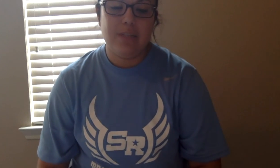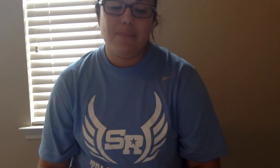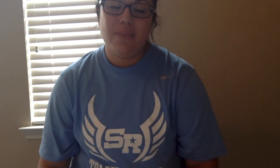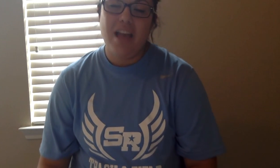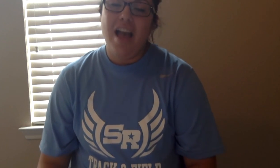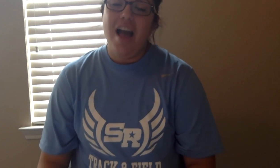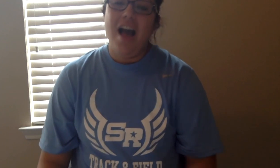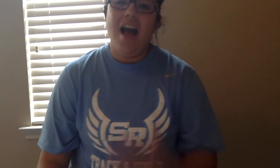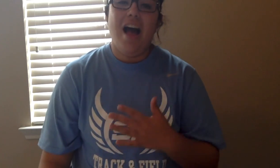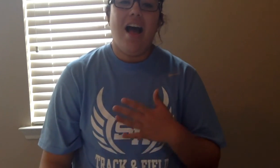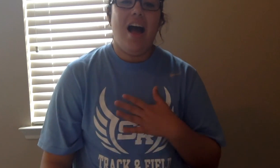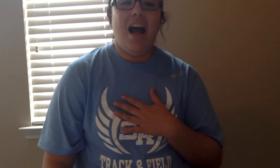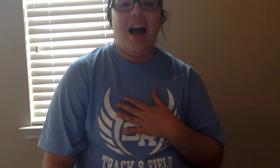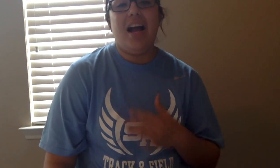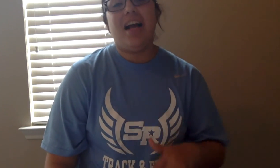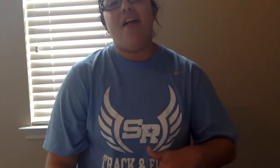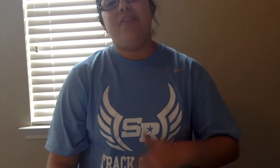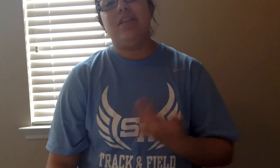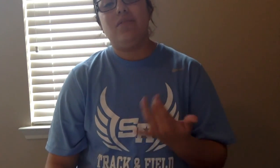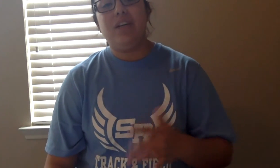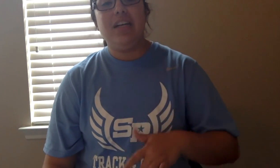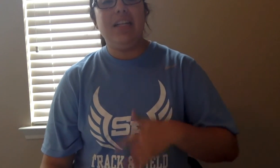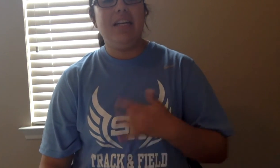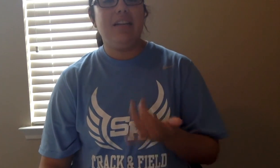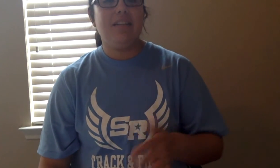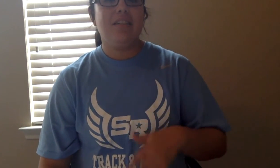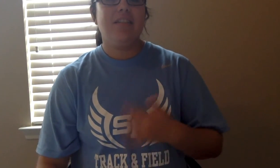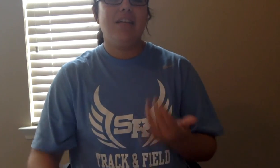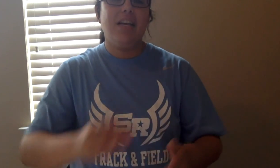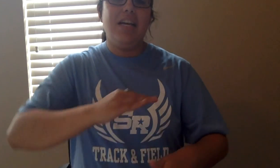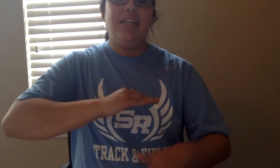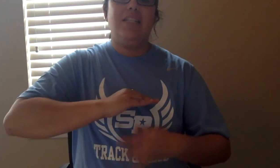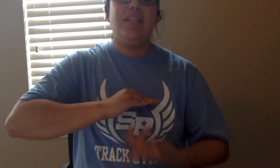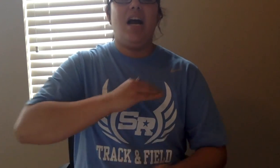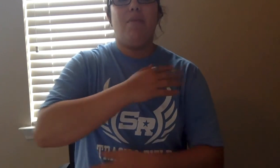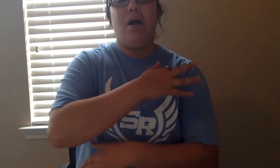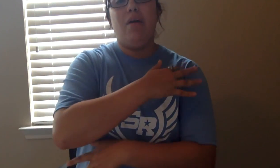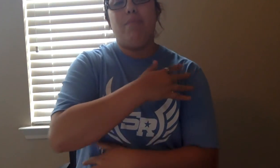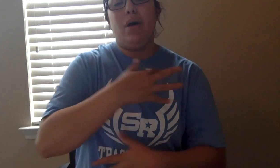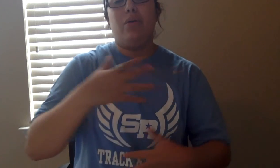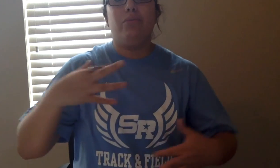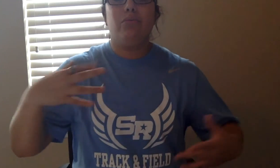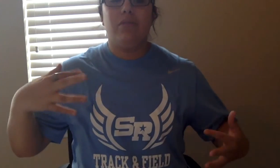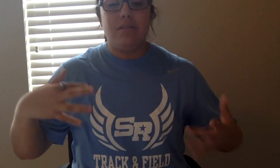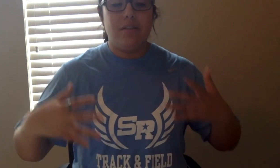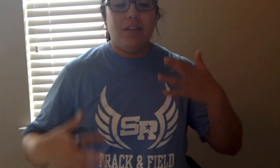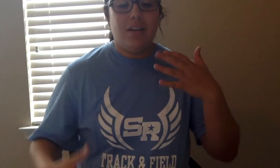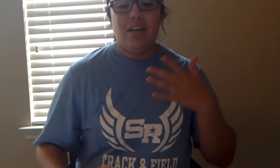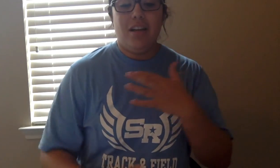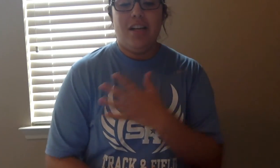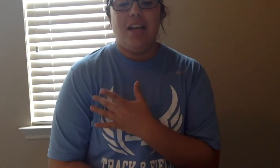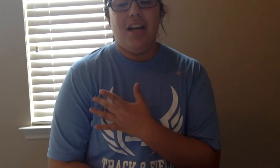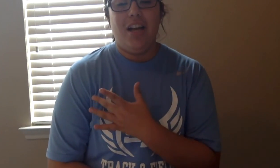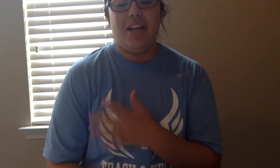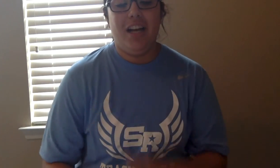I got this feeling inside my bones good